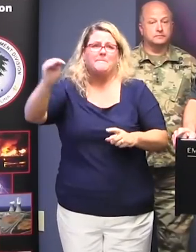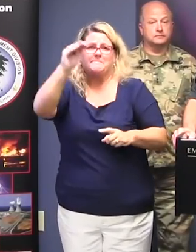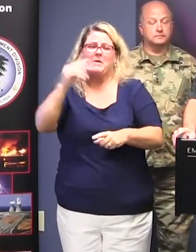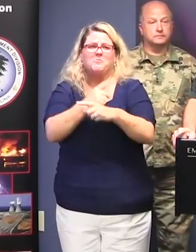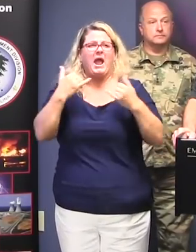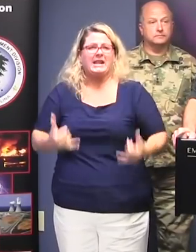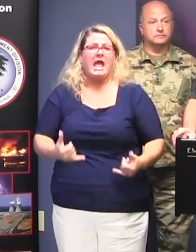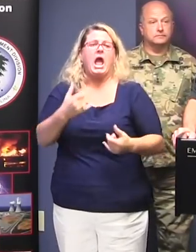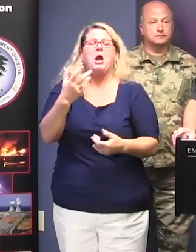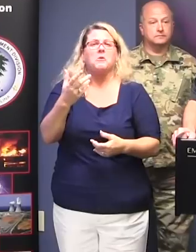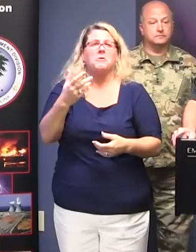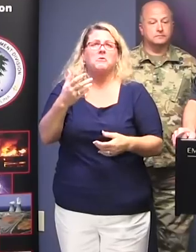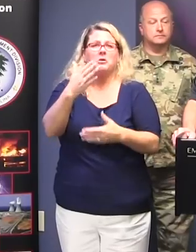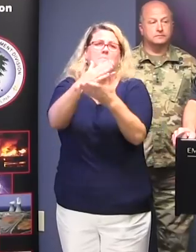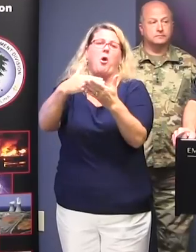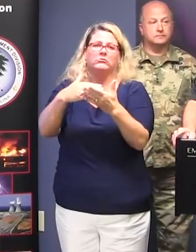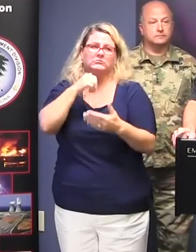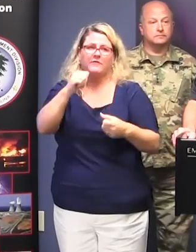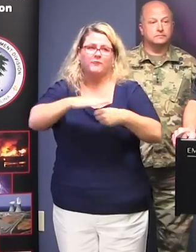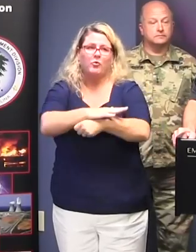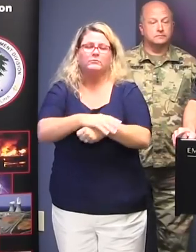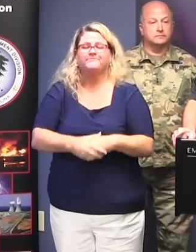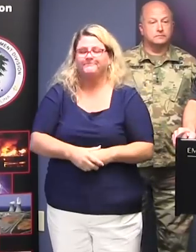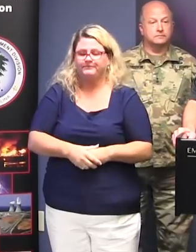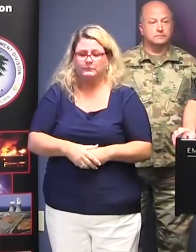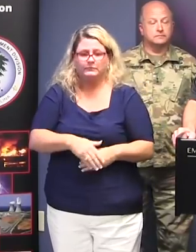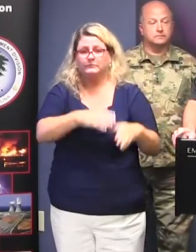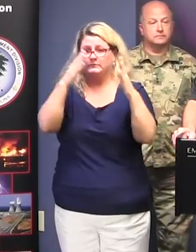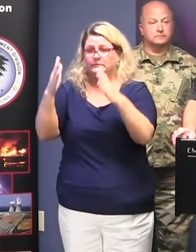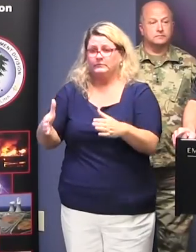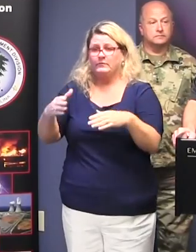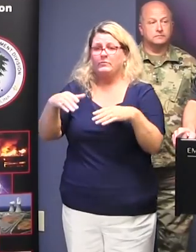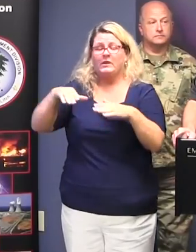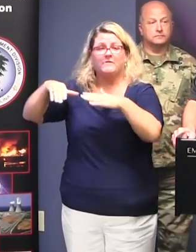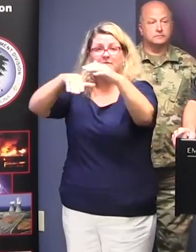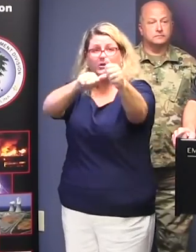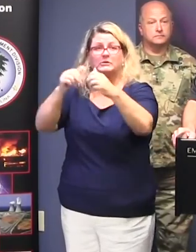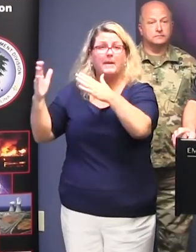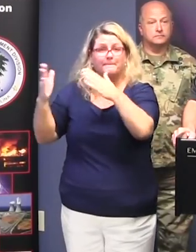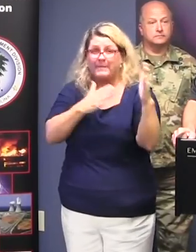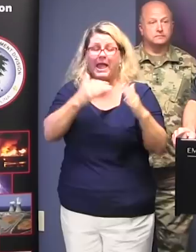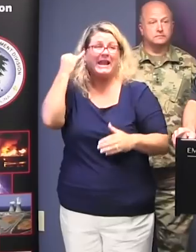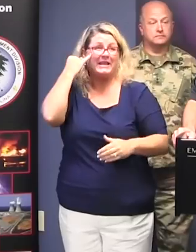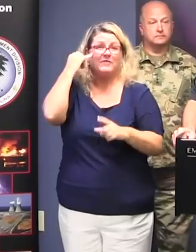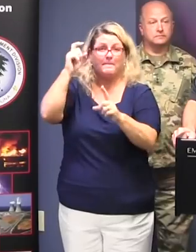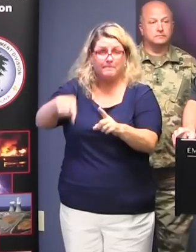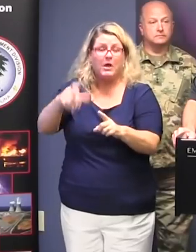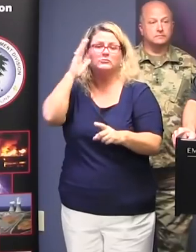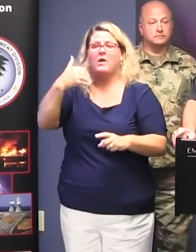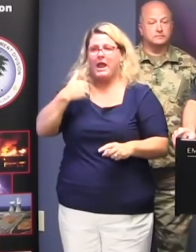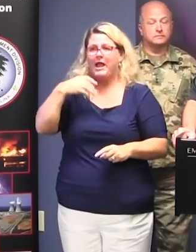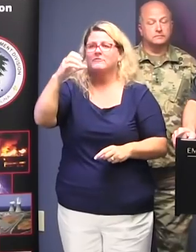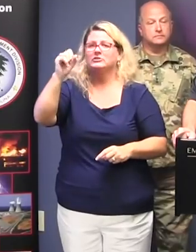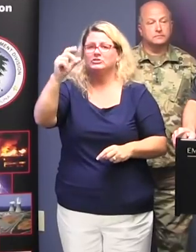response priorities right now are evacuation planning and execution to include sheltering, if we have to do any of that.